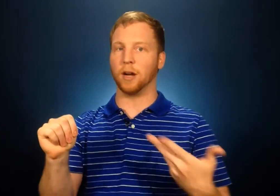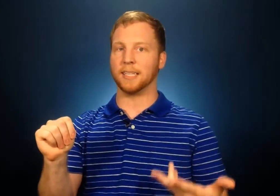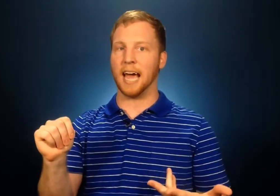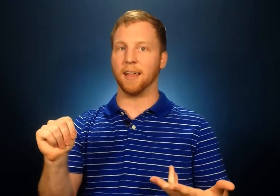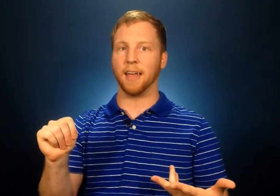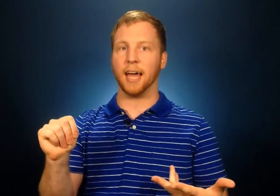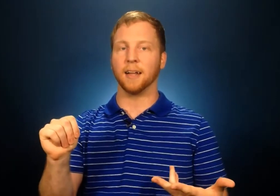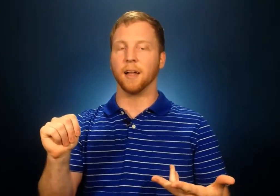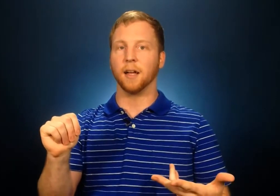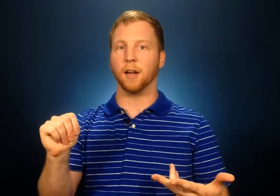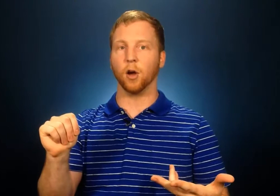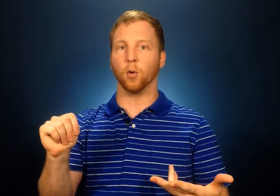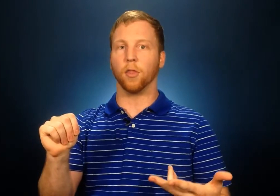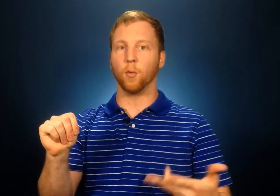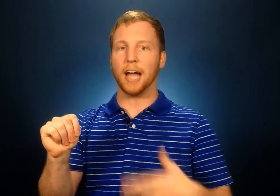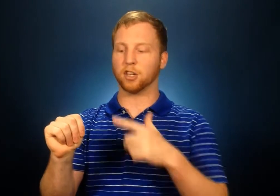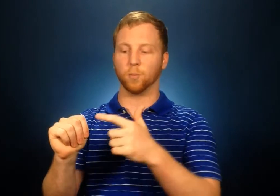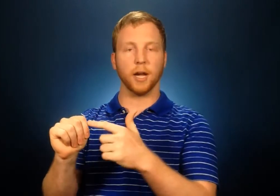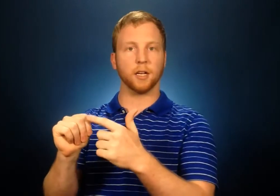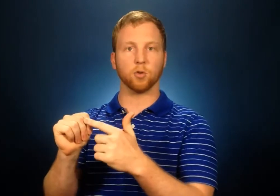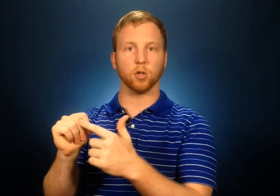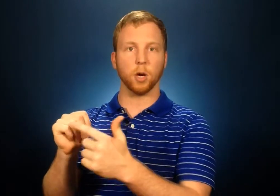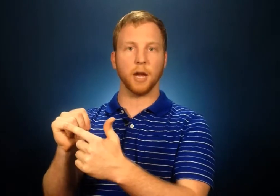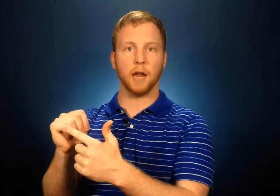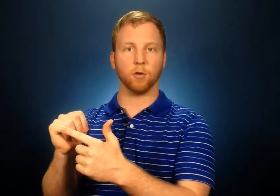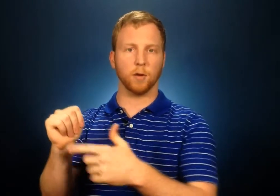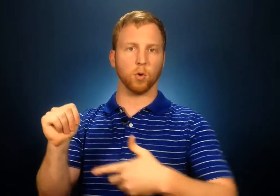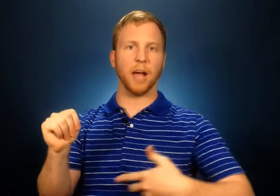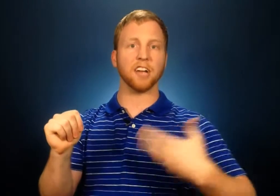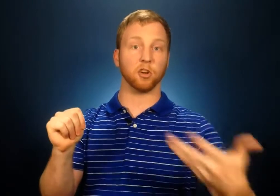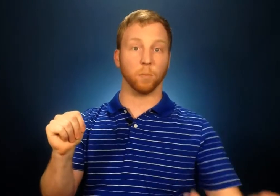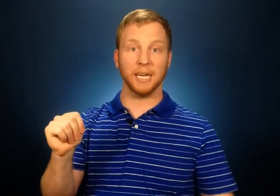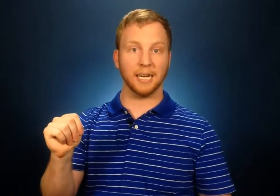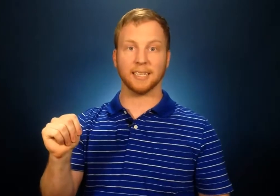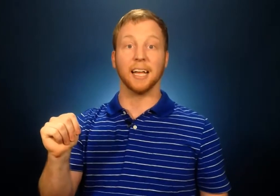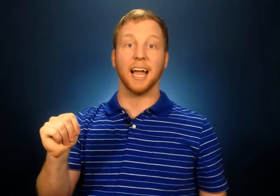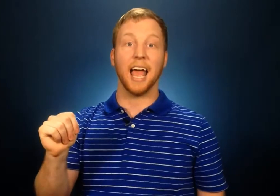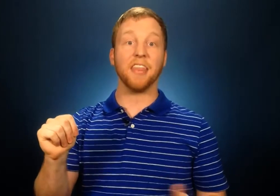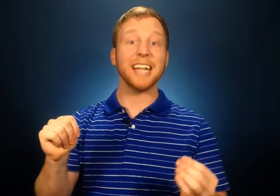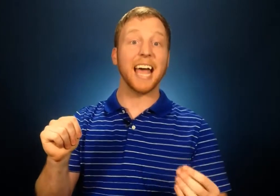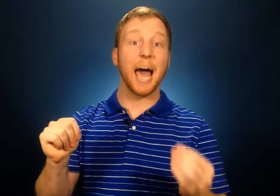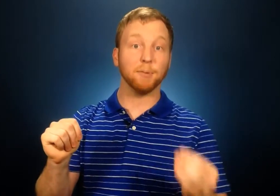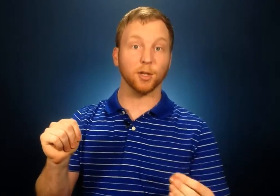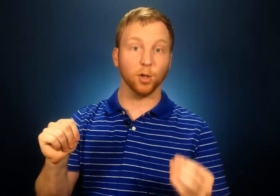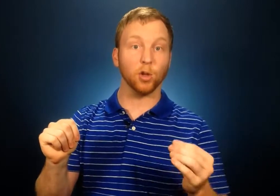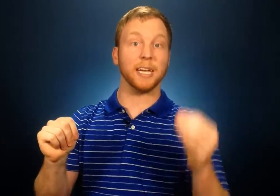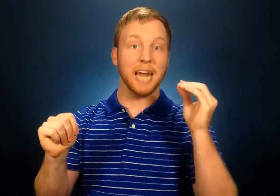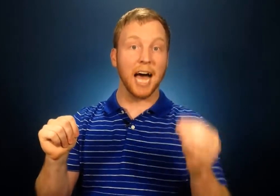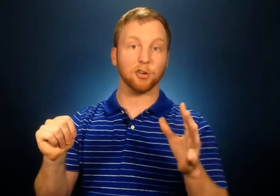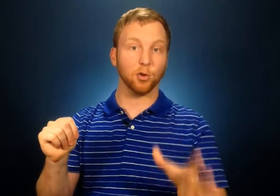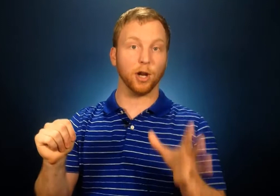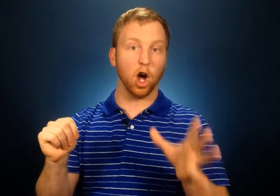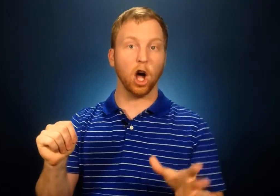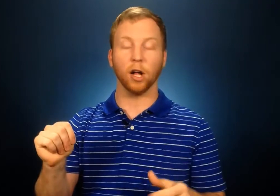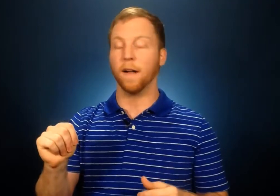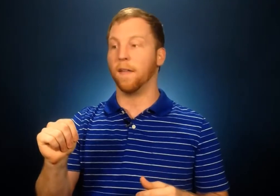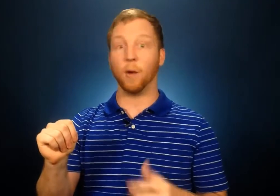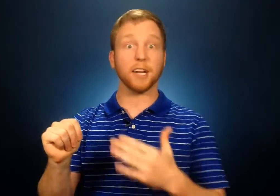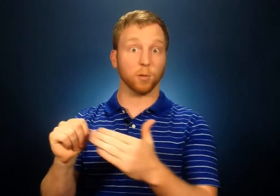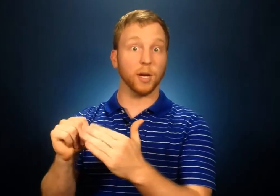it's at that you know the rational brain controls our behavior and we're rational beings and that's absolutely not true at all. The rational brain